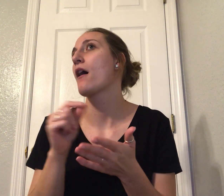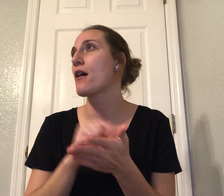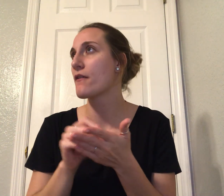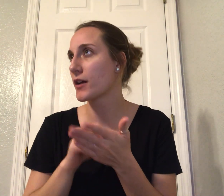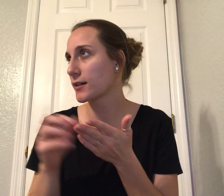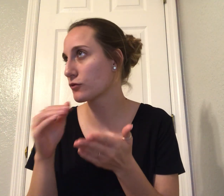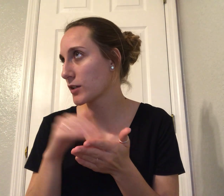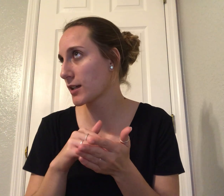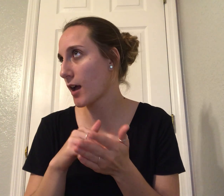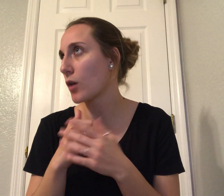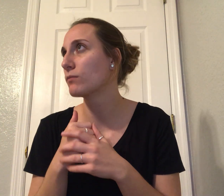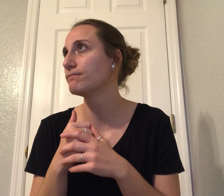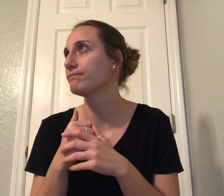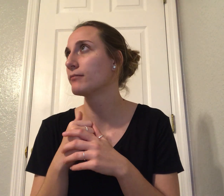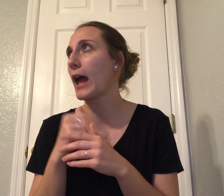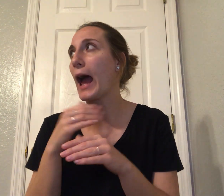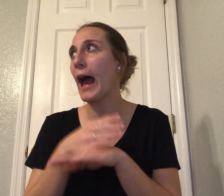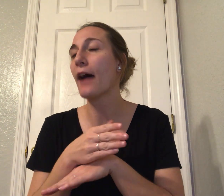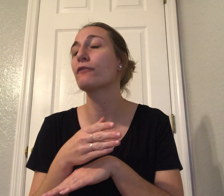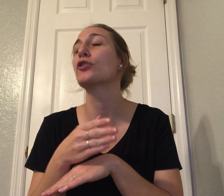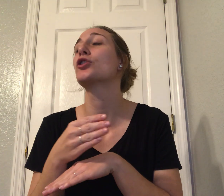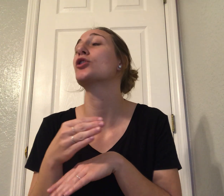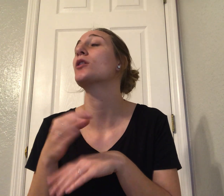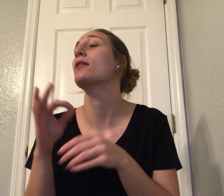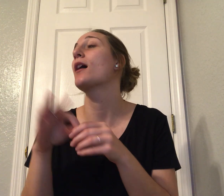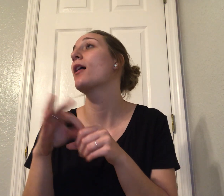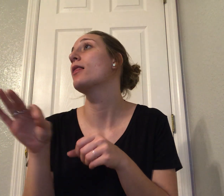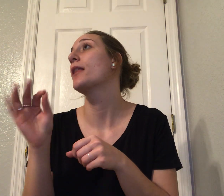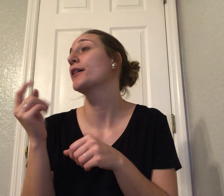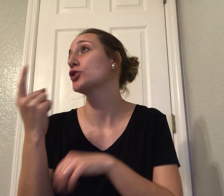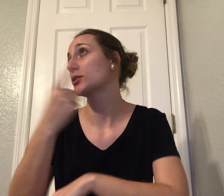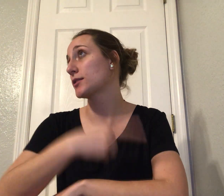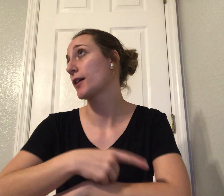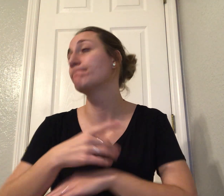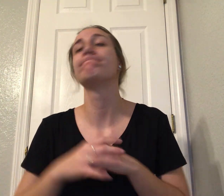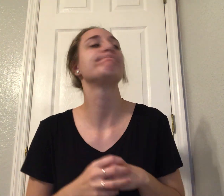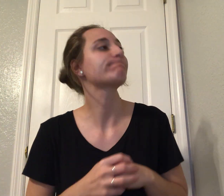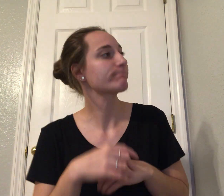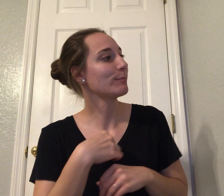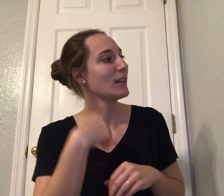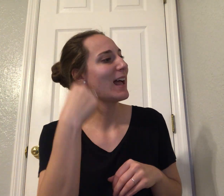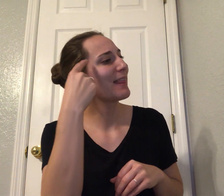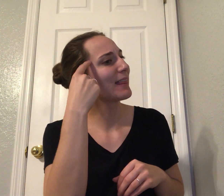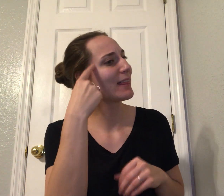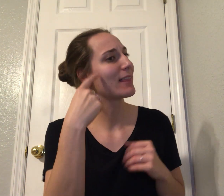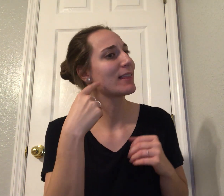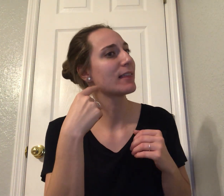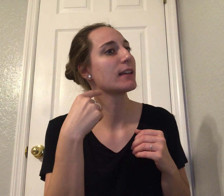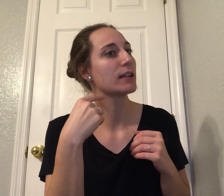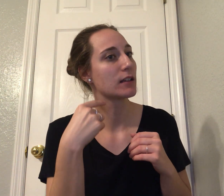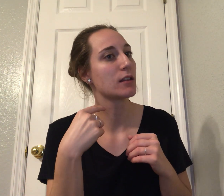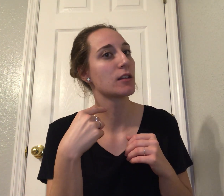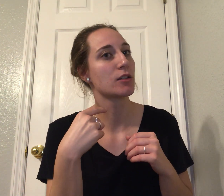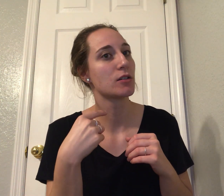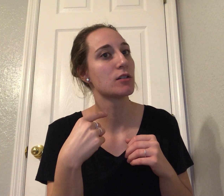I think that there is a lot of concern about this election, in part because of the pandemic and the fact that there is